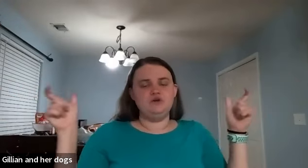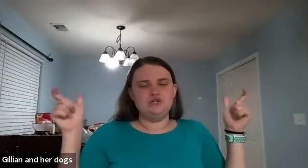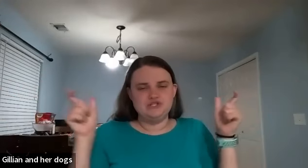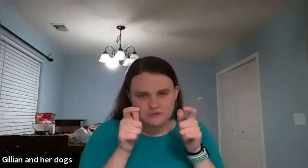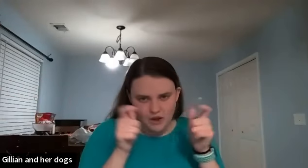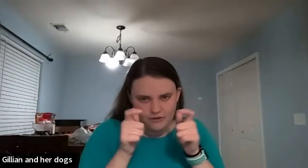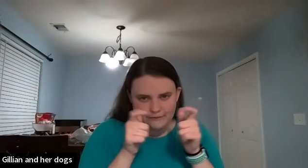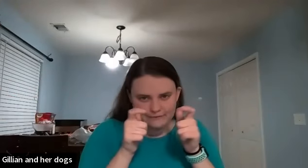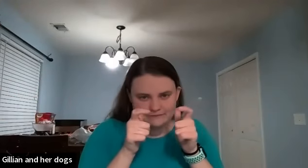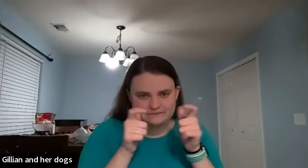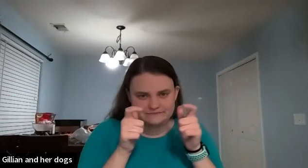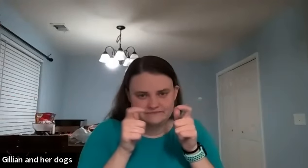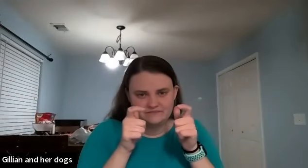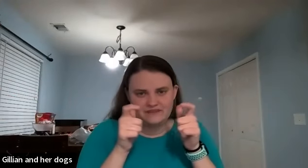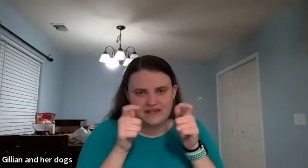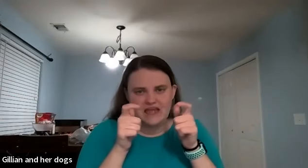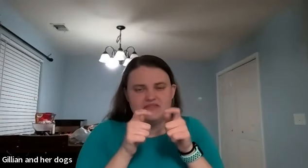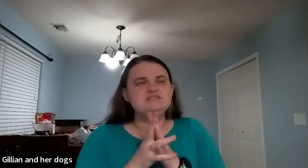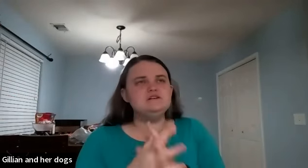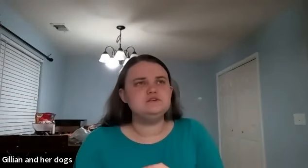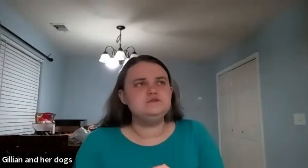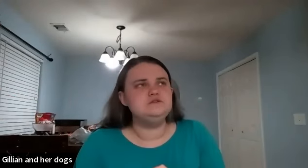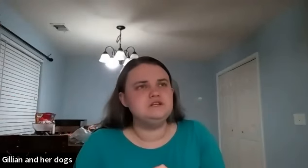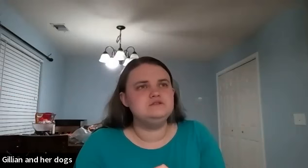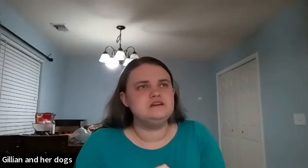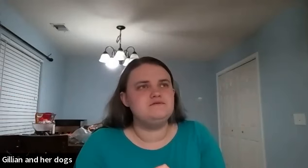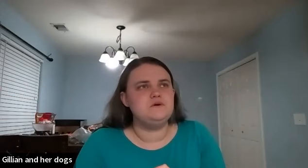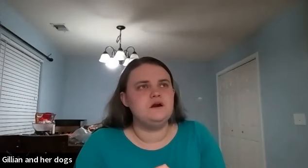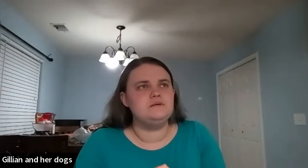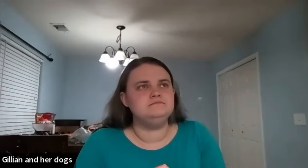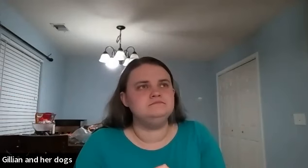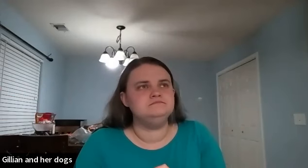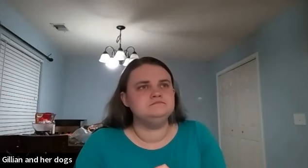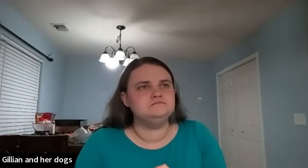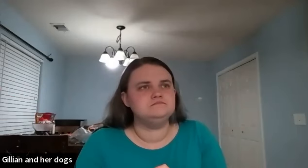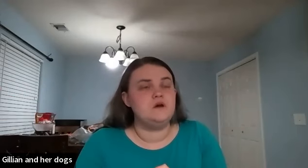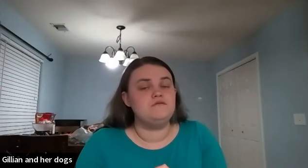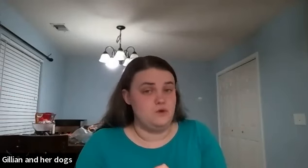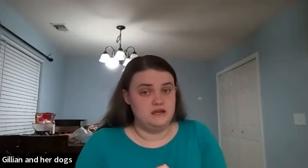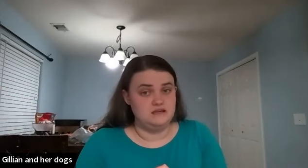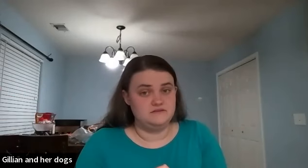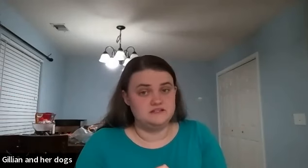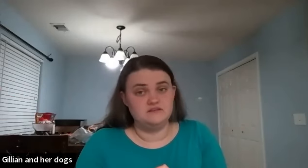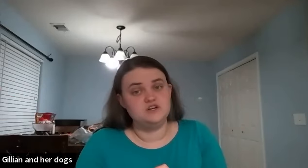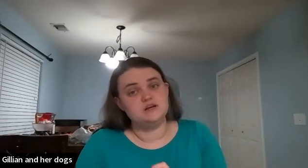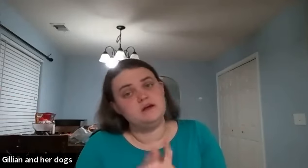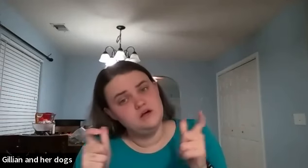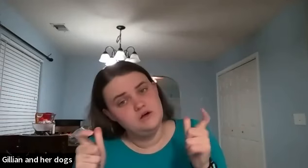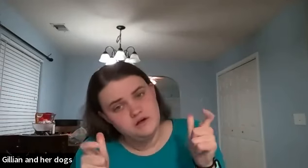and that's also you can use that for um a variety of things like if you're talking about oh